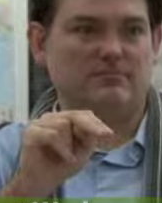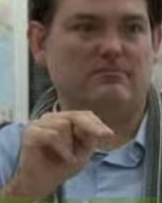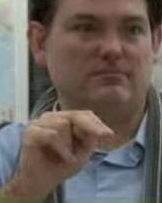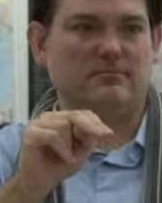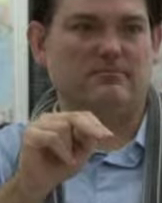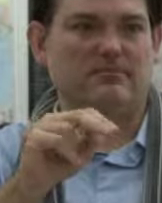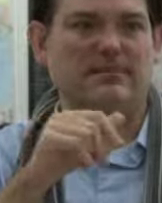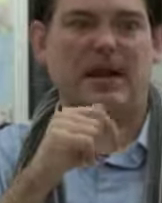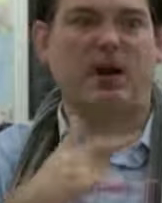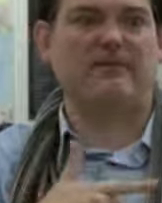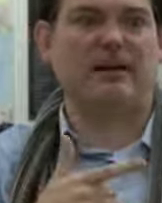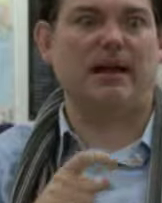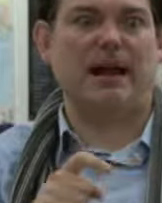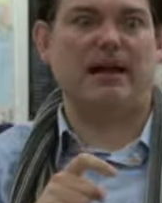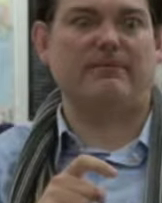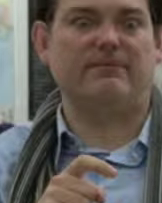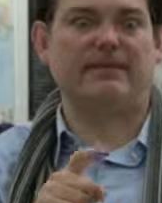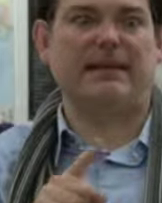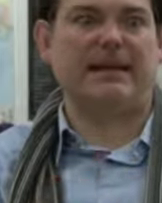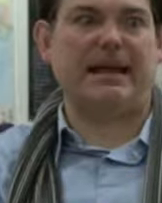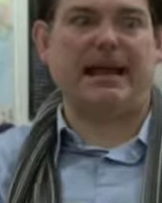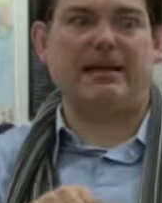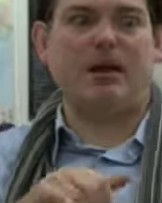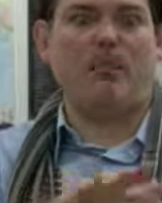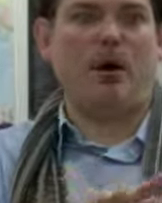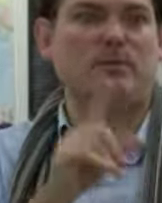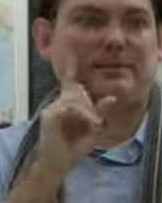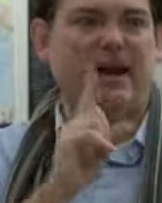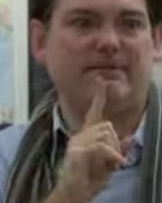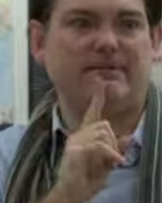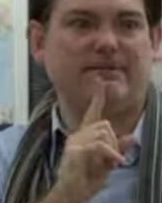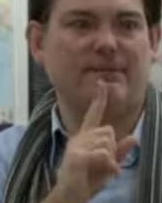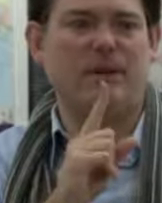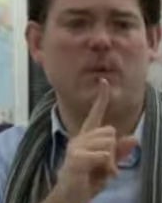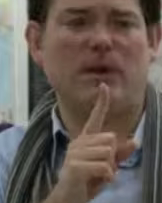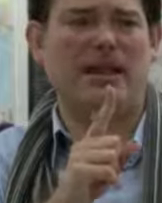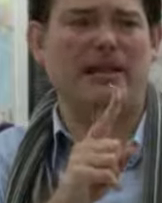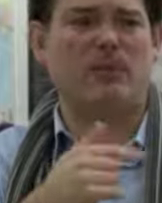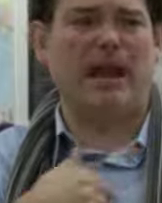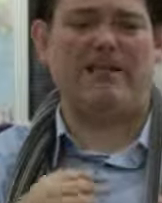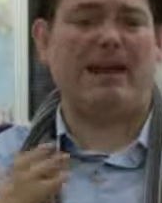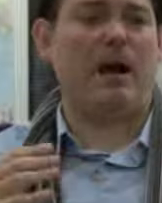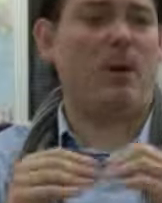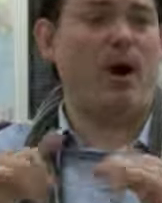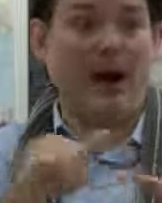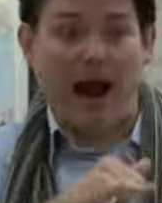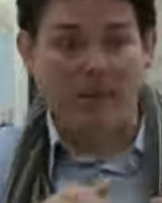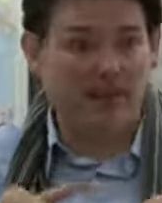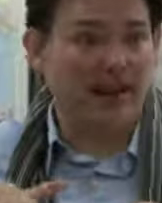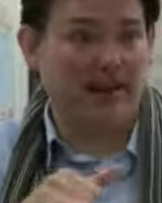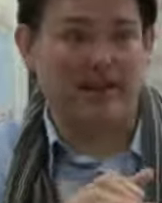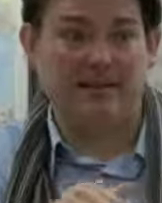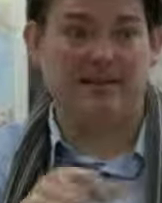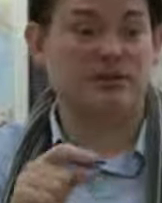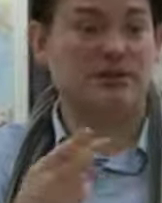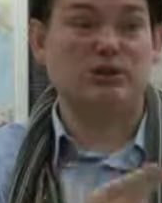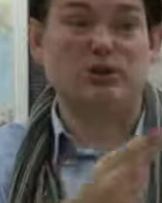horizon. So you don't feel like that you are unable to approach a deaf person. Because we have a lot more in